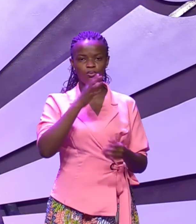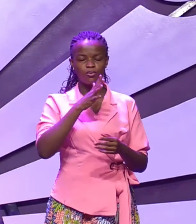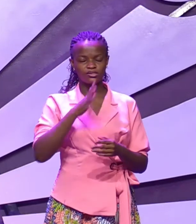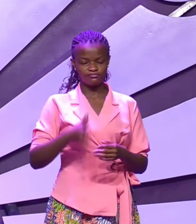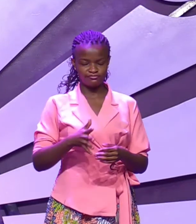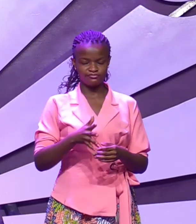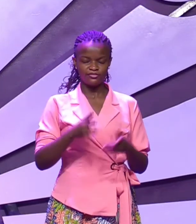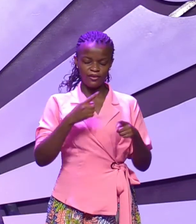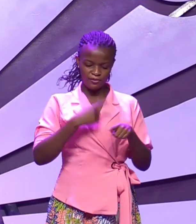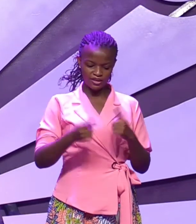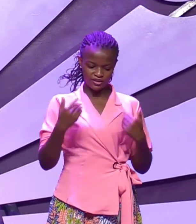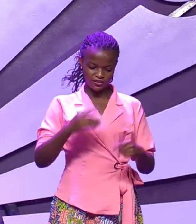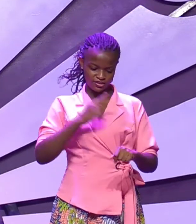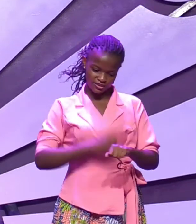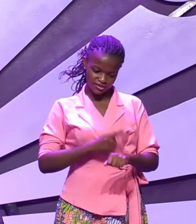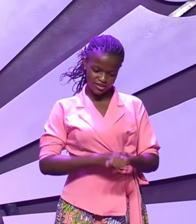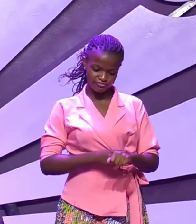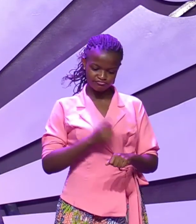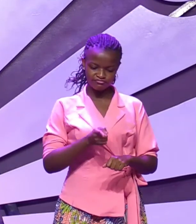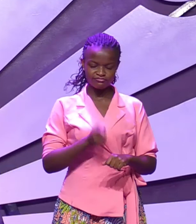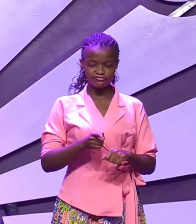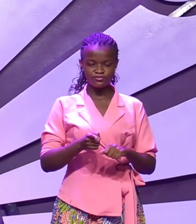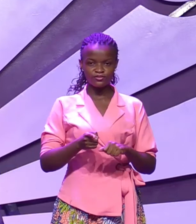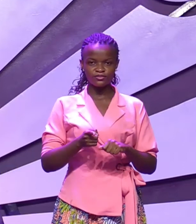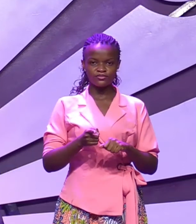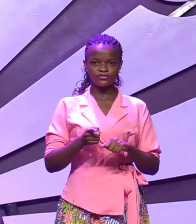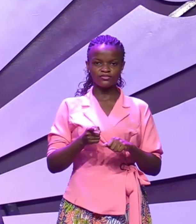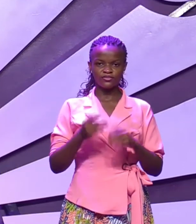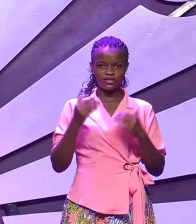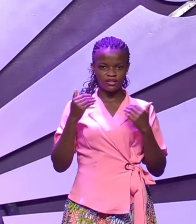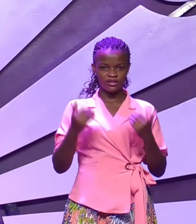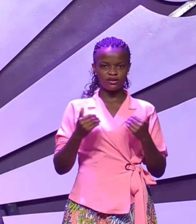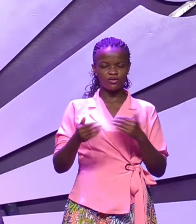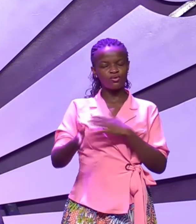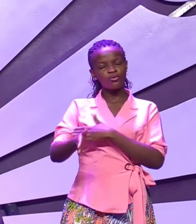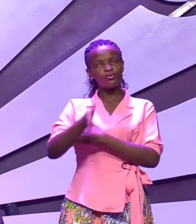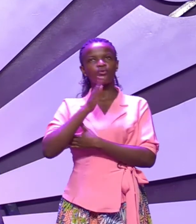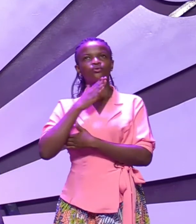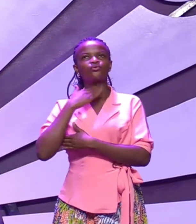But this time God sought to magnify himself